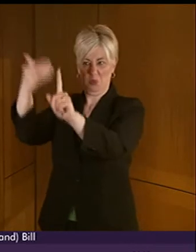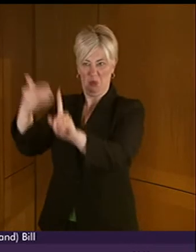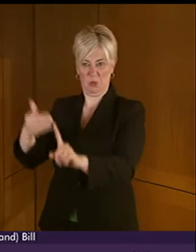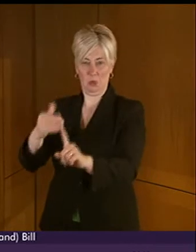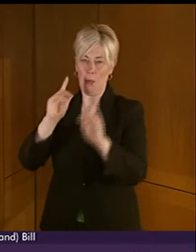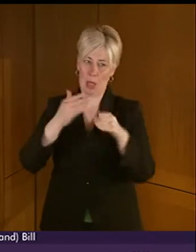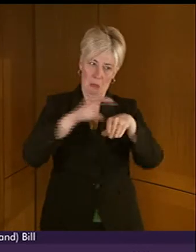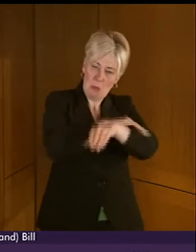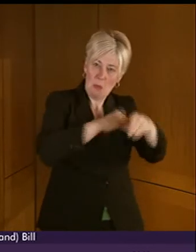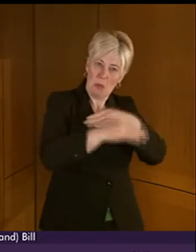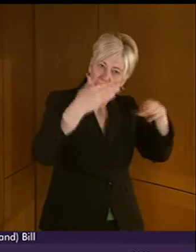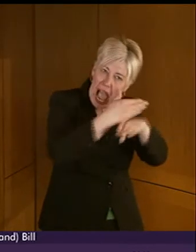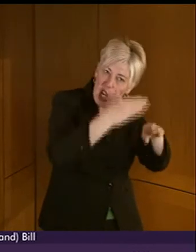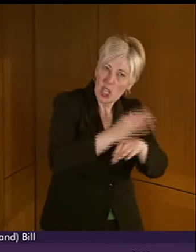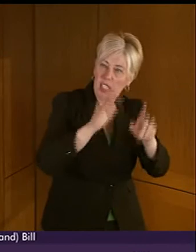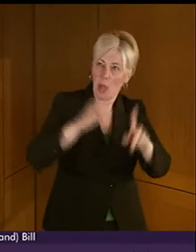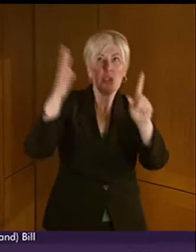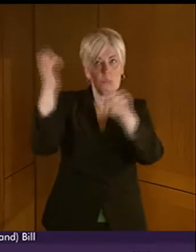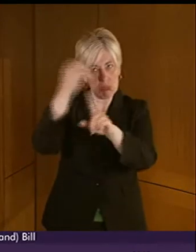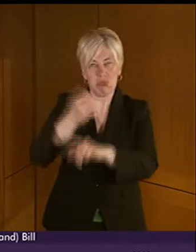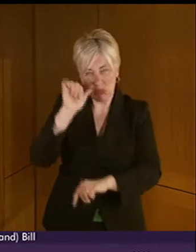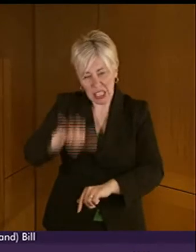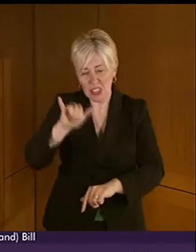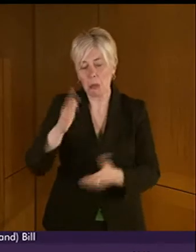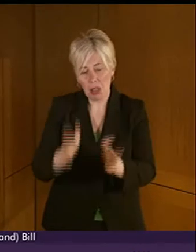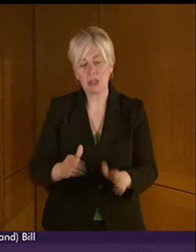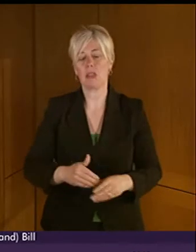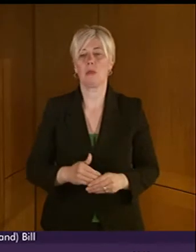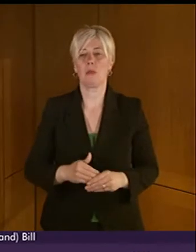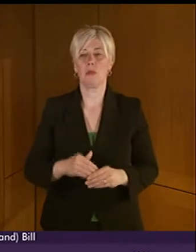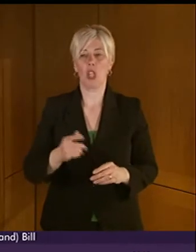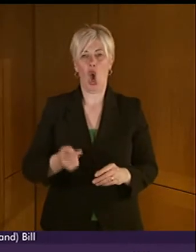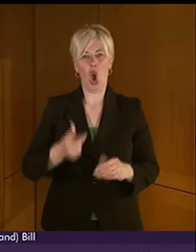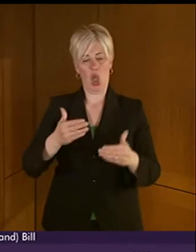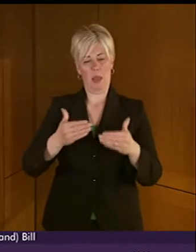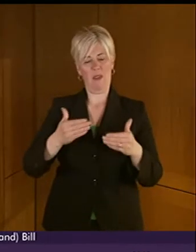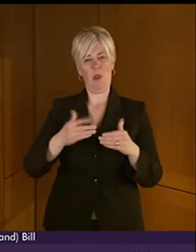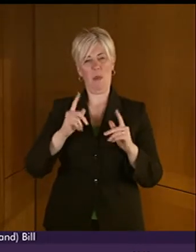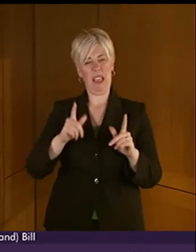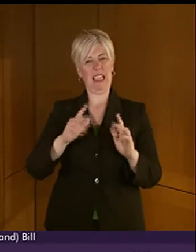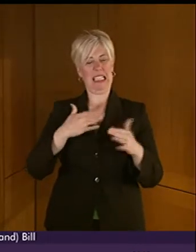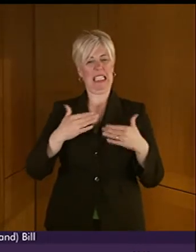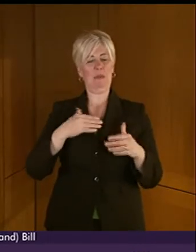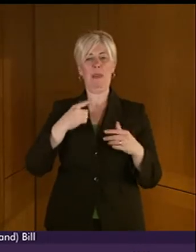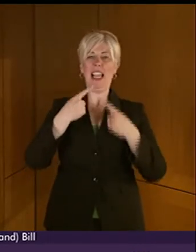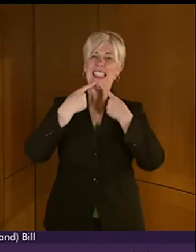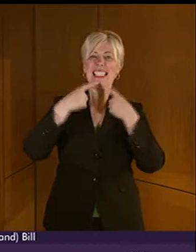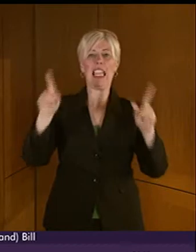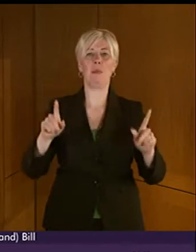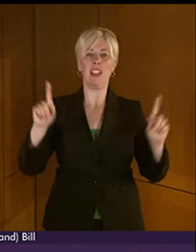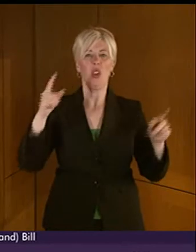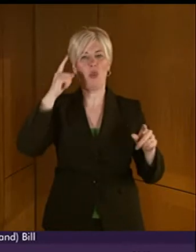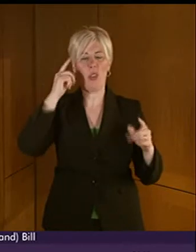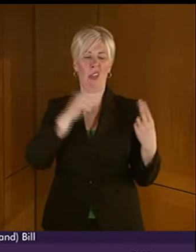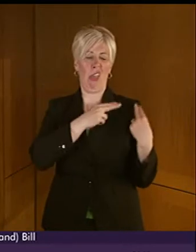and listed authorities. In the early stages, these plans or statements need not be onerous, but